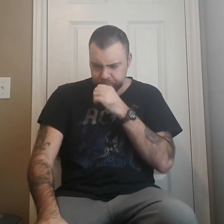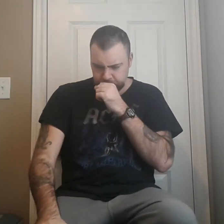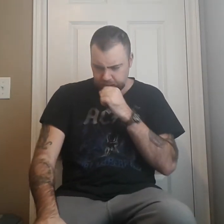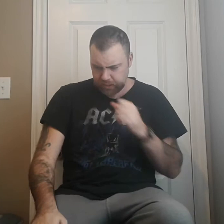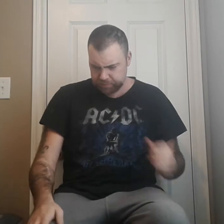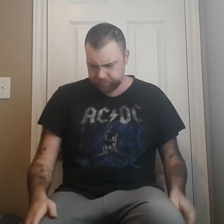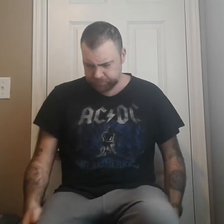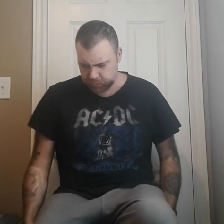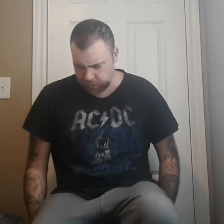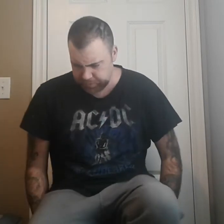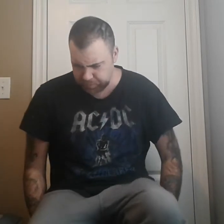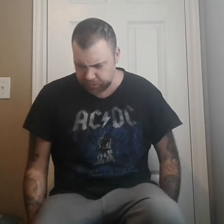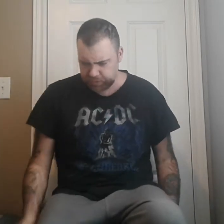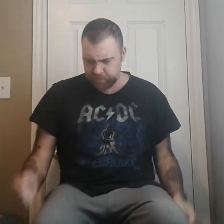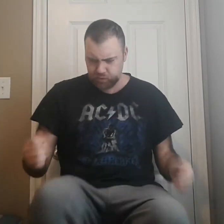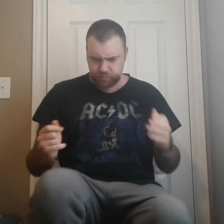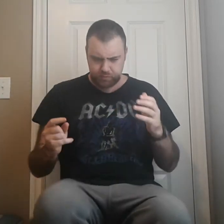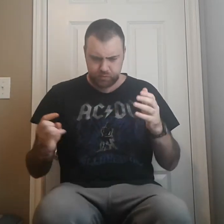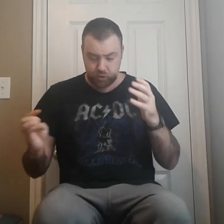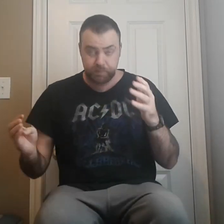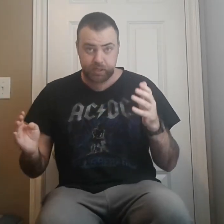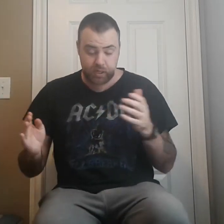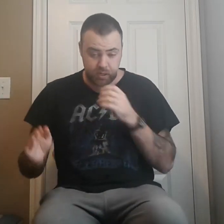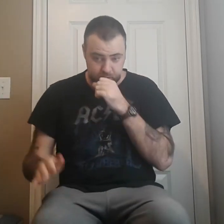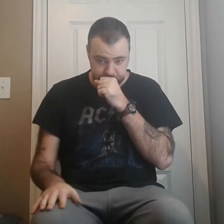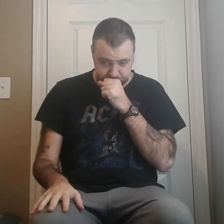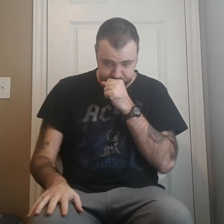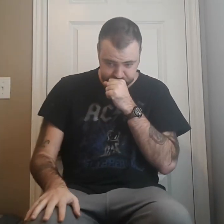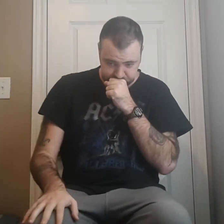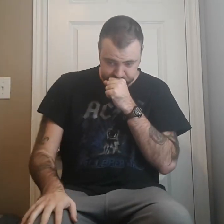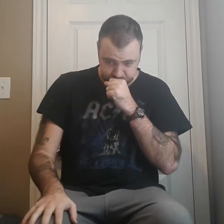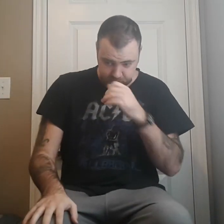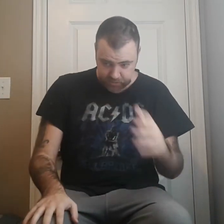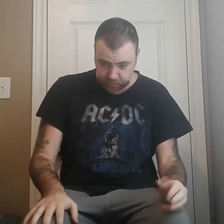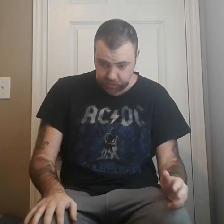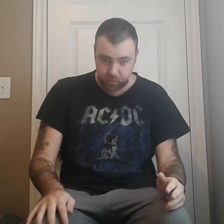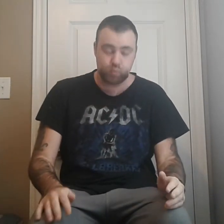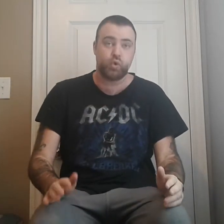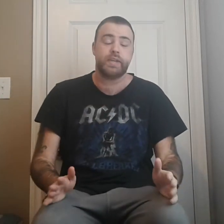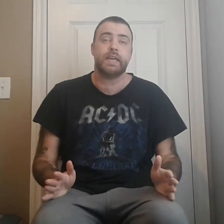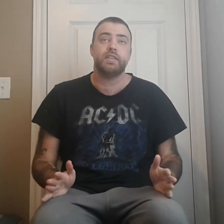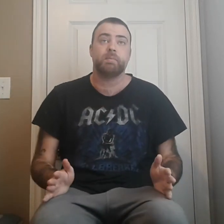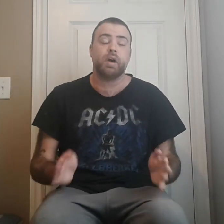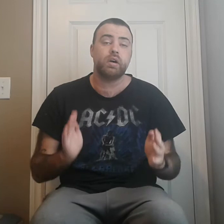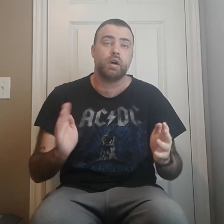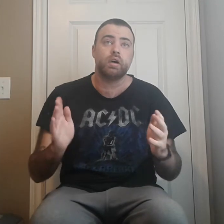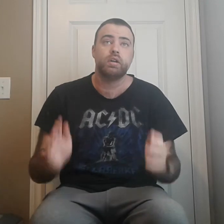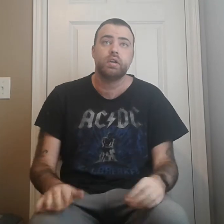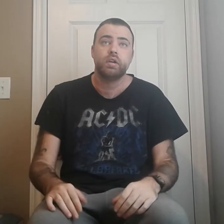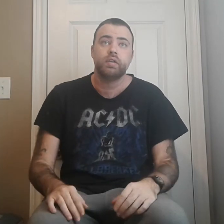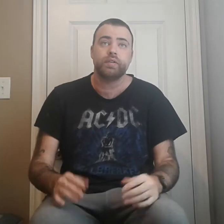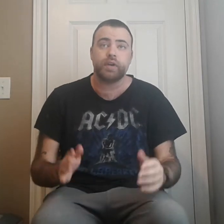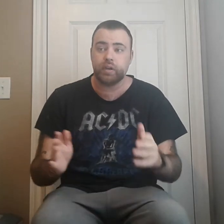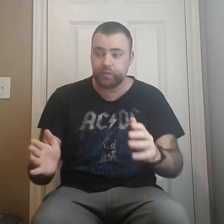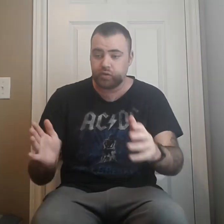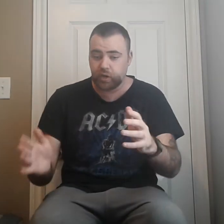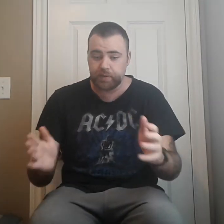um, was one of them drove the car, got a car right in the mall. So here they're driving